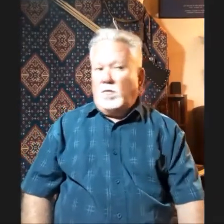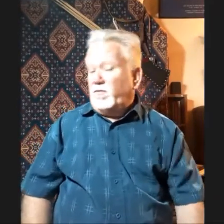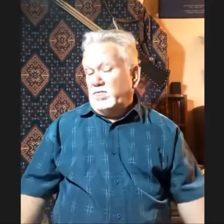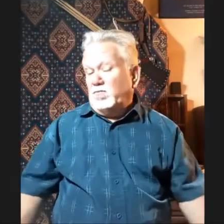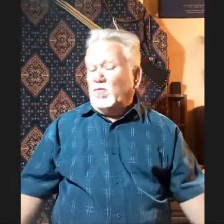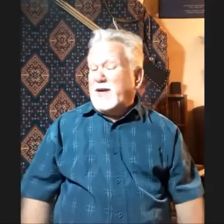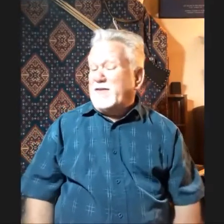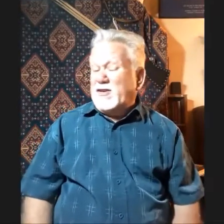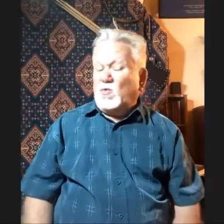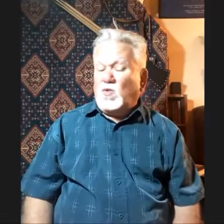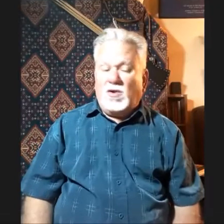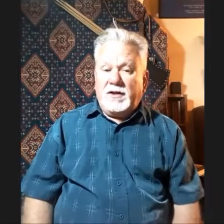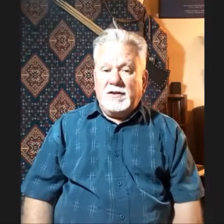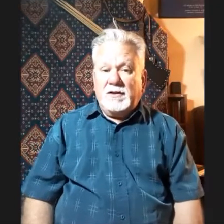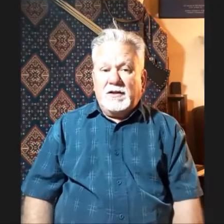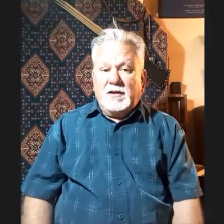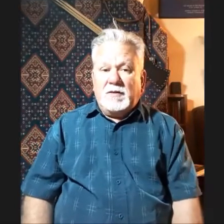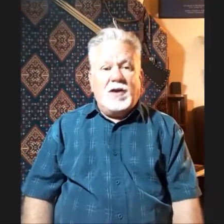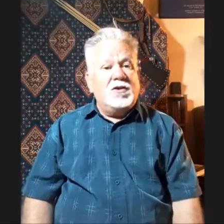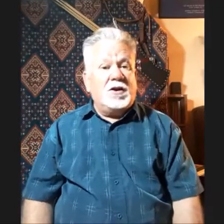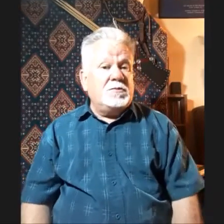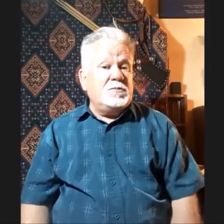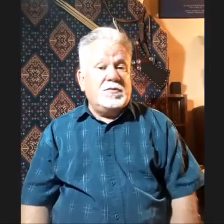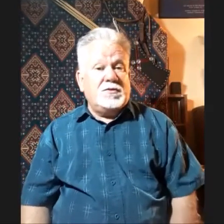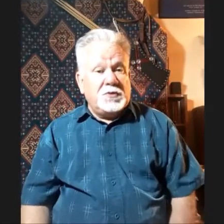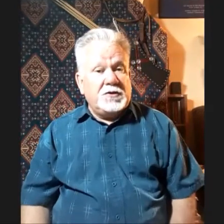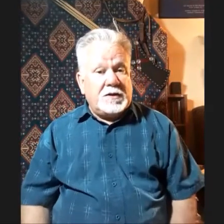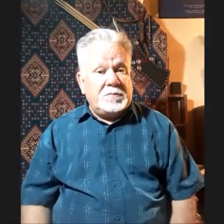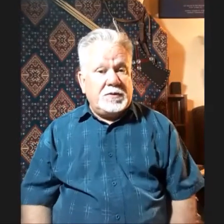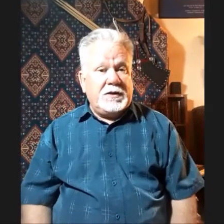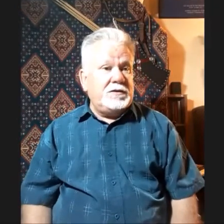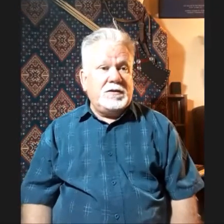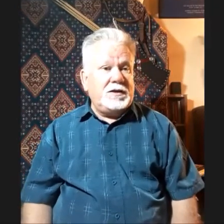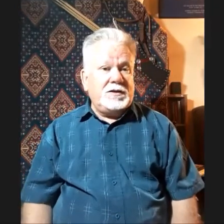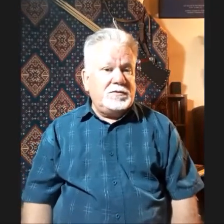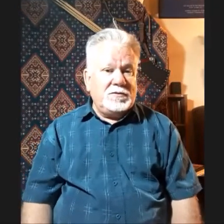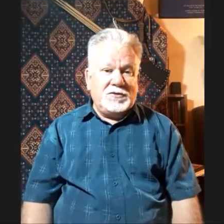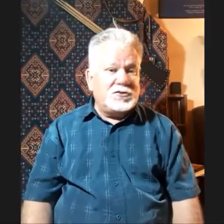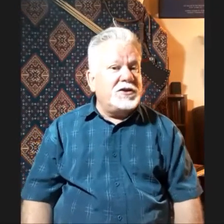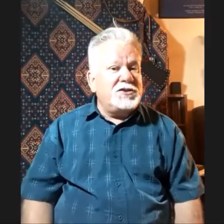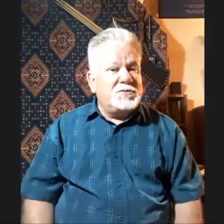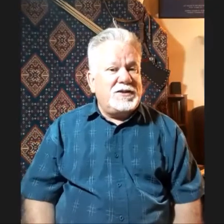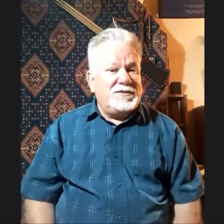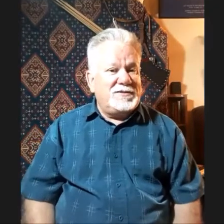We don't even know why. And a lot of them turned up in the strangest places,